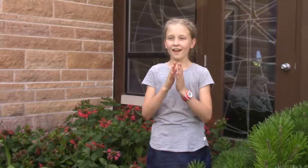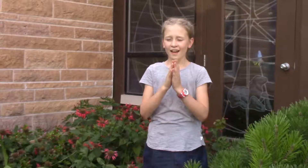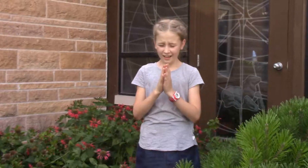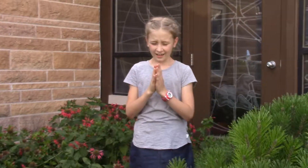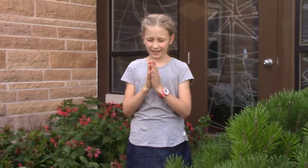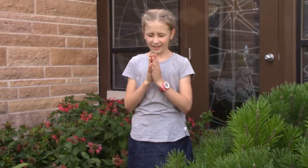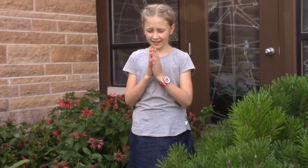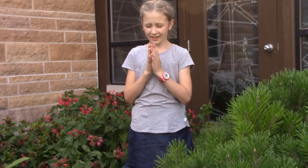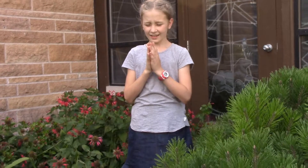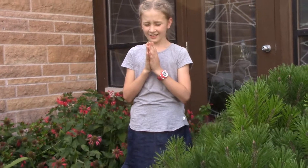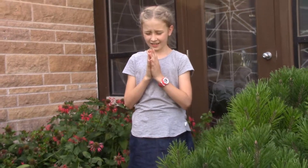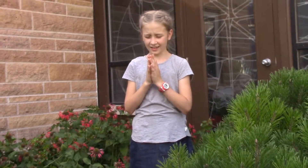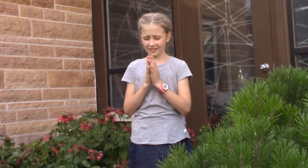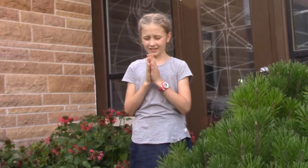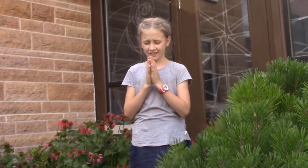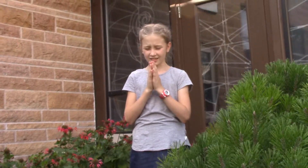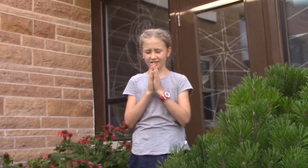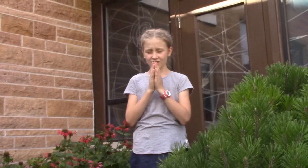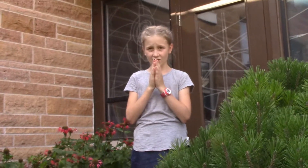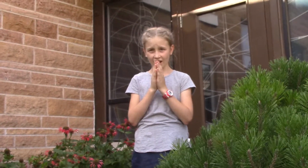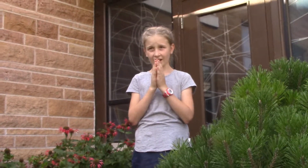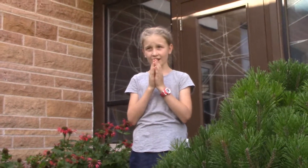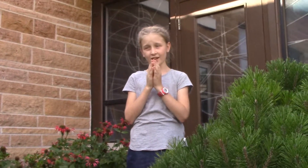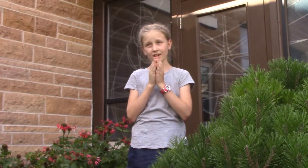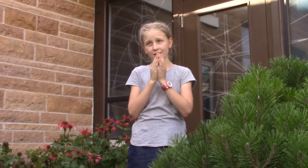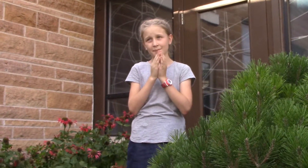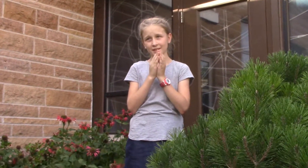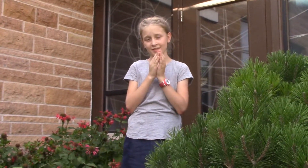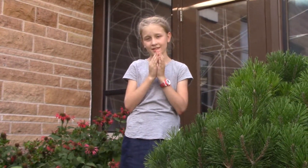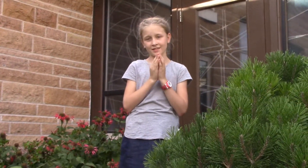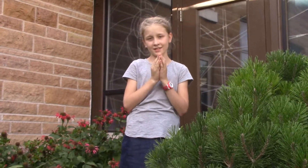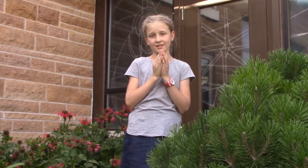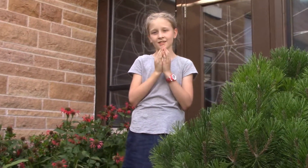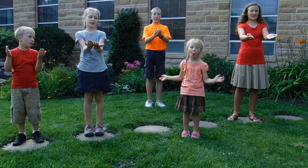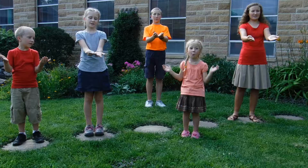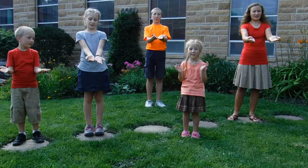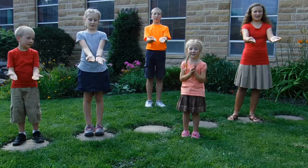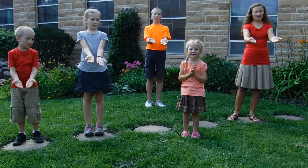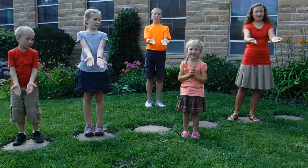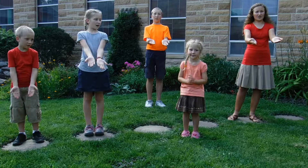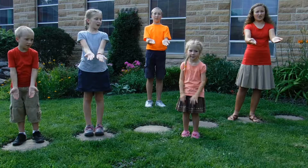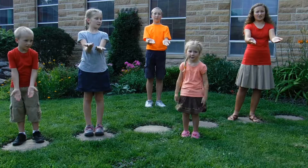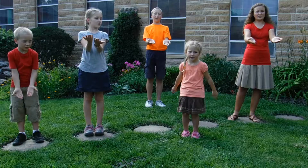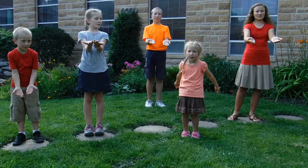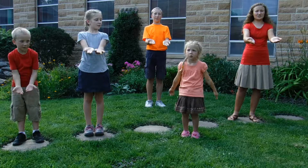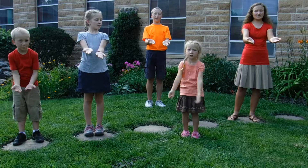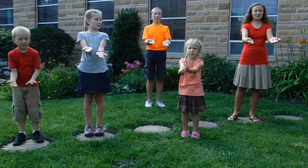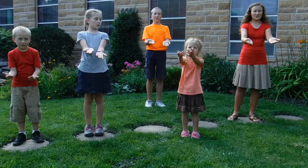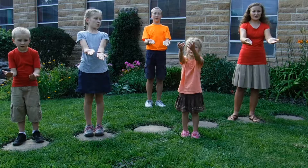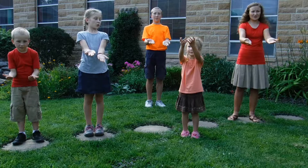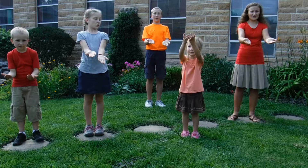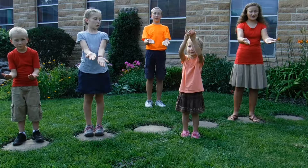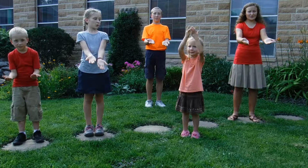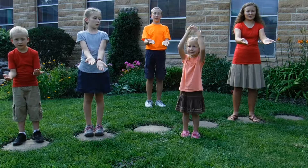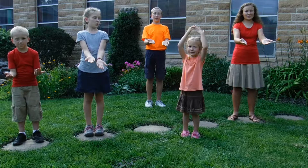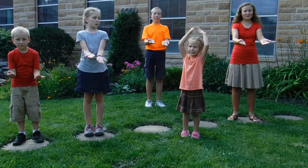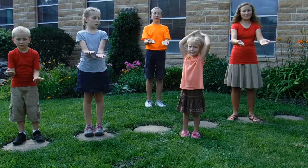And His righteousness shall be opened unto you.